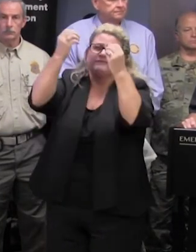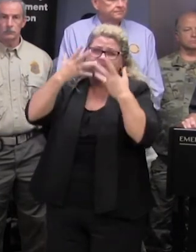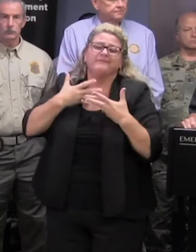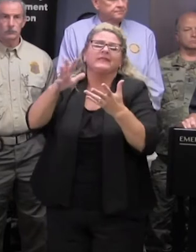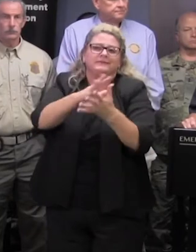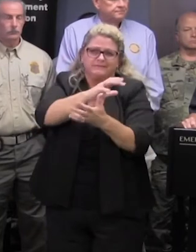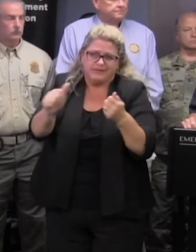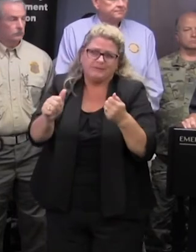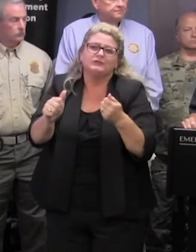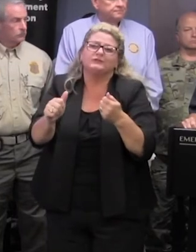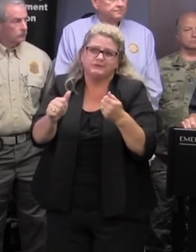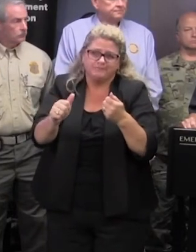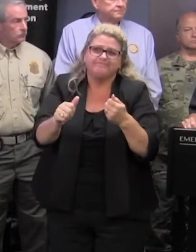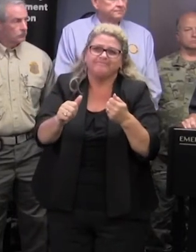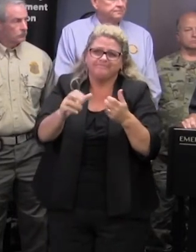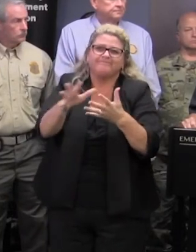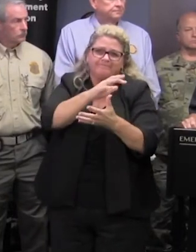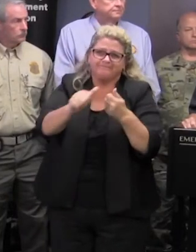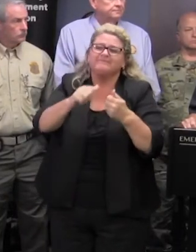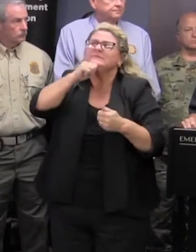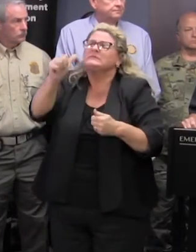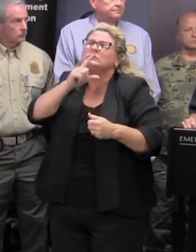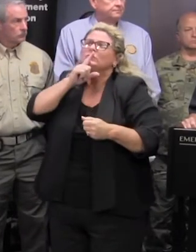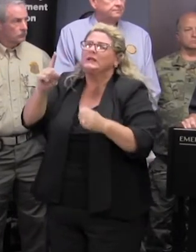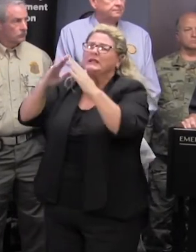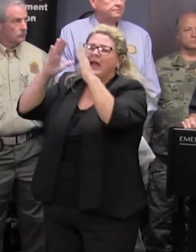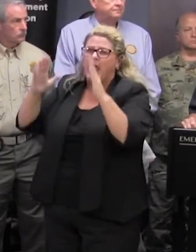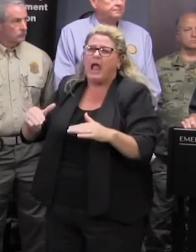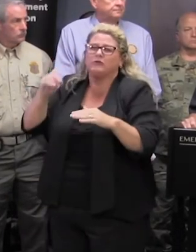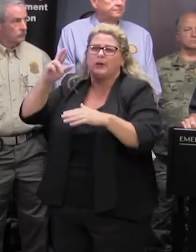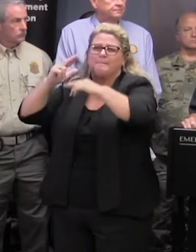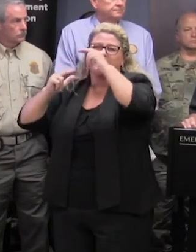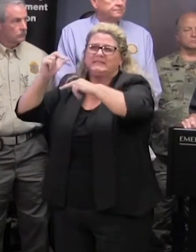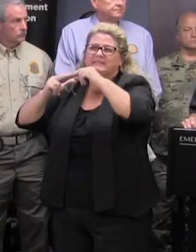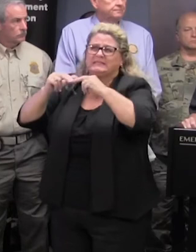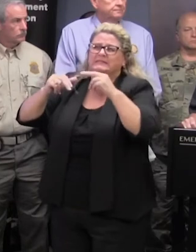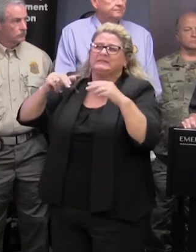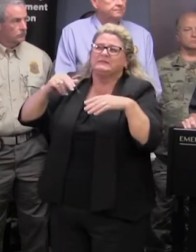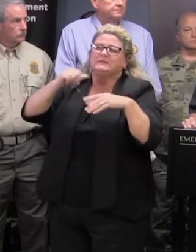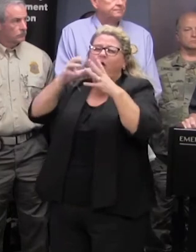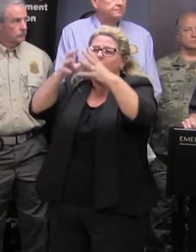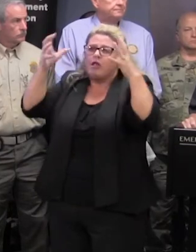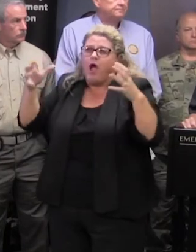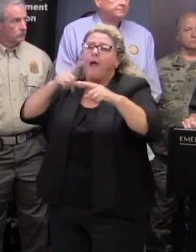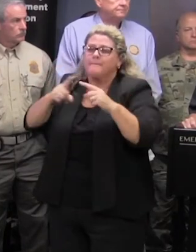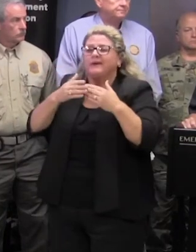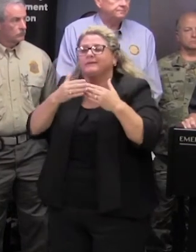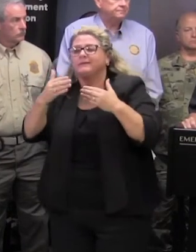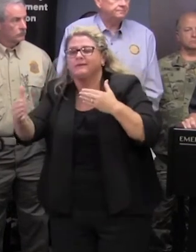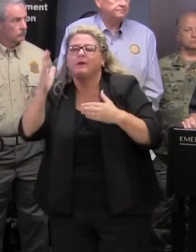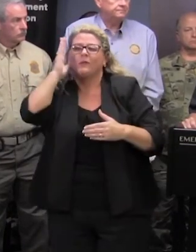uh so far not so many in terms of residential and business damage we expect that to increase over the next several days and in the infrastructure